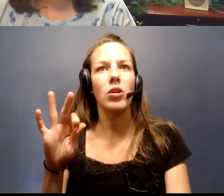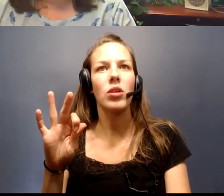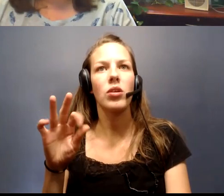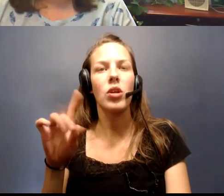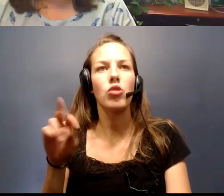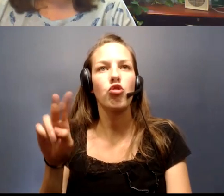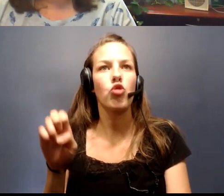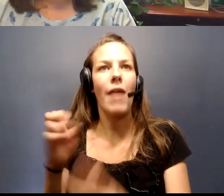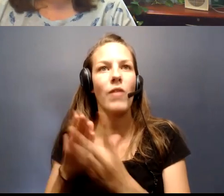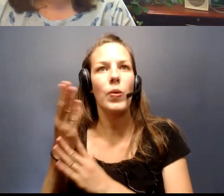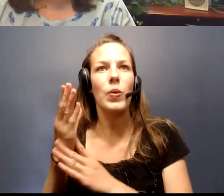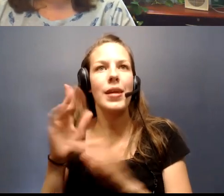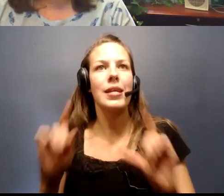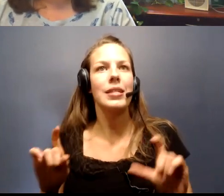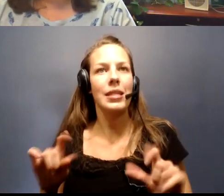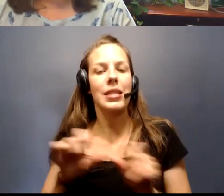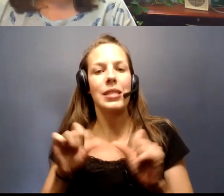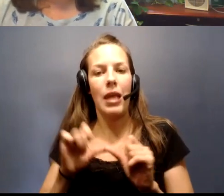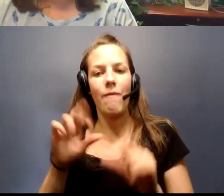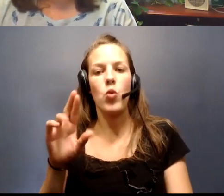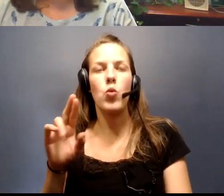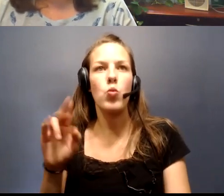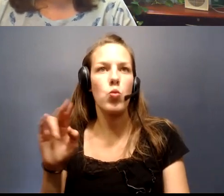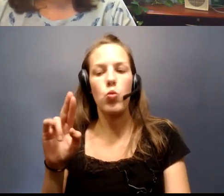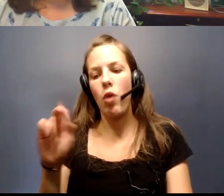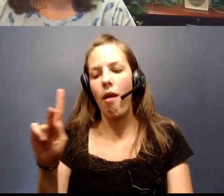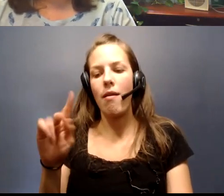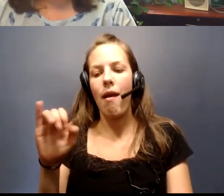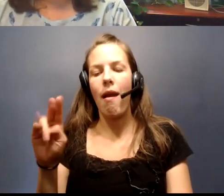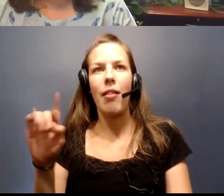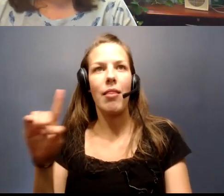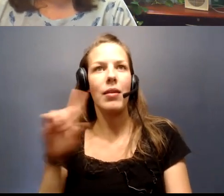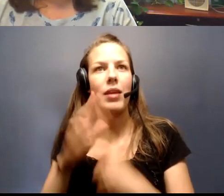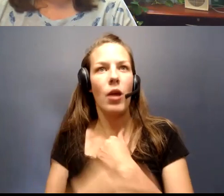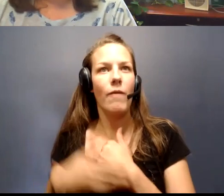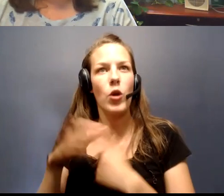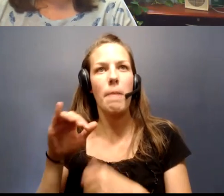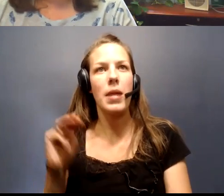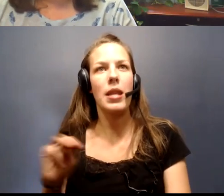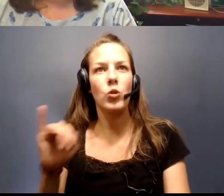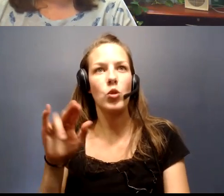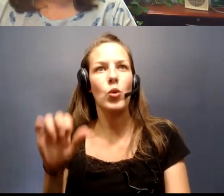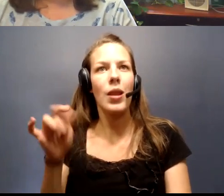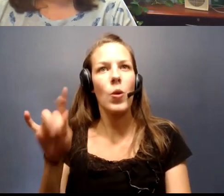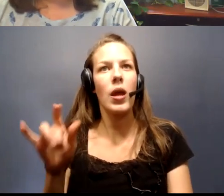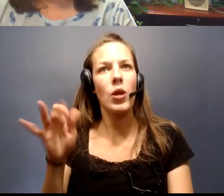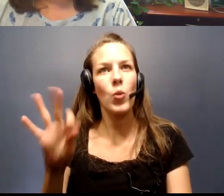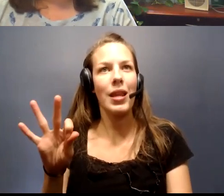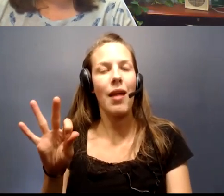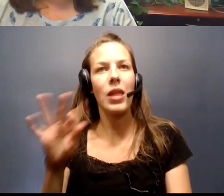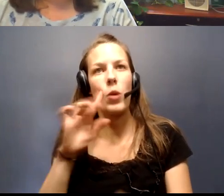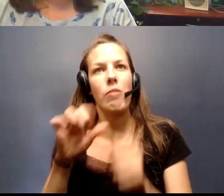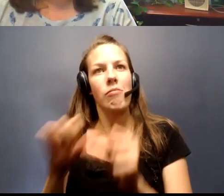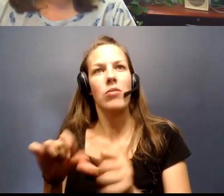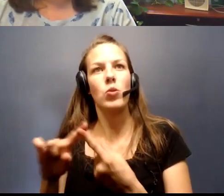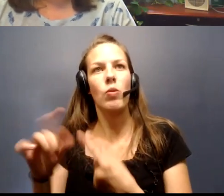testing site coming to Rack Island County on Monday, June 29th. And it is expected to remain through Friday,